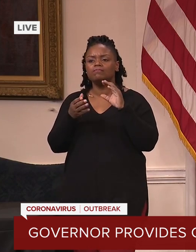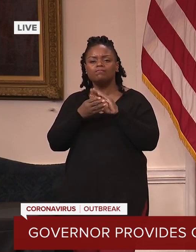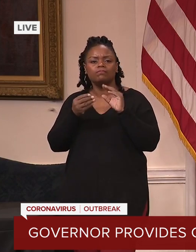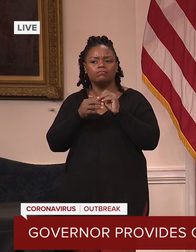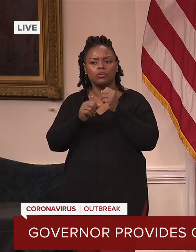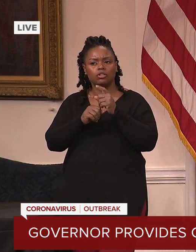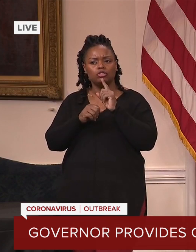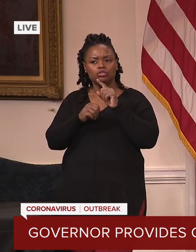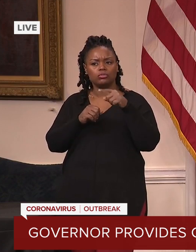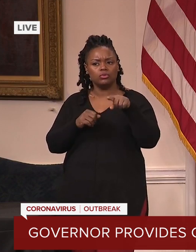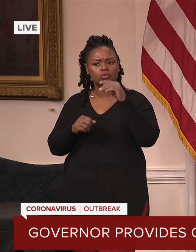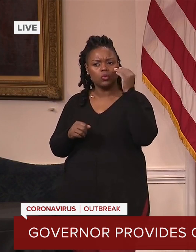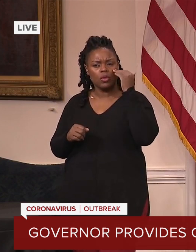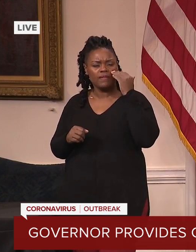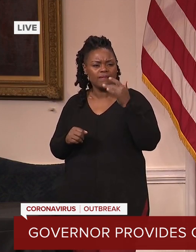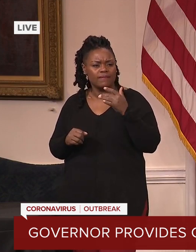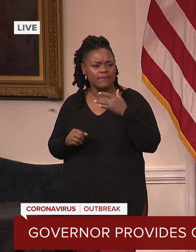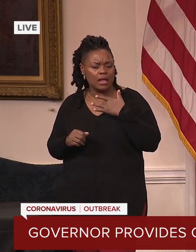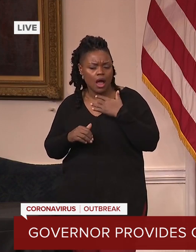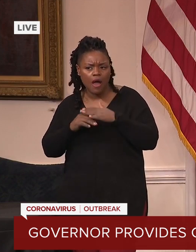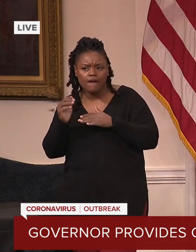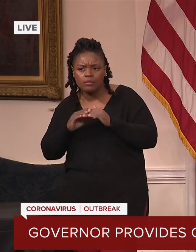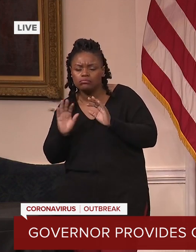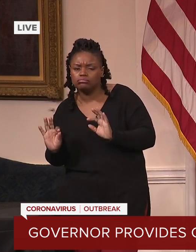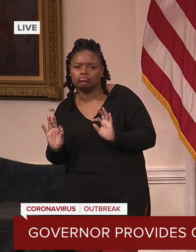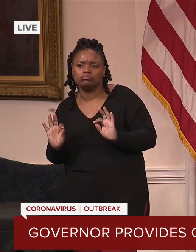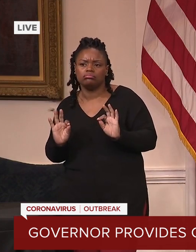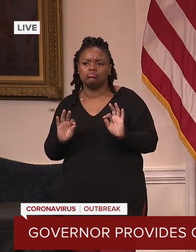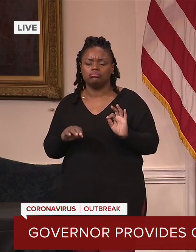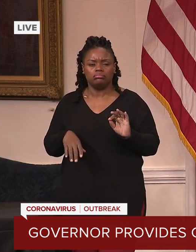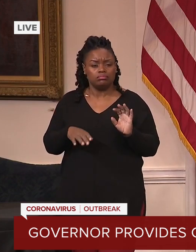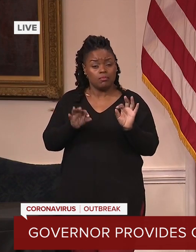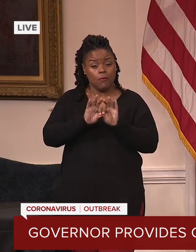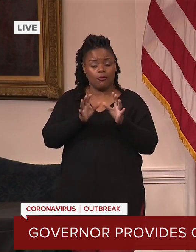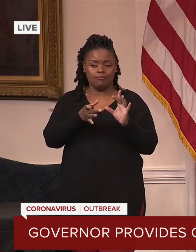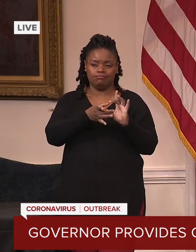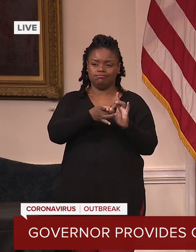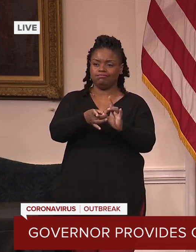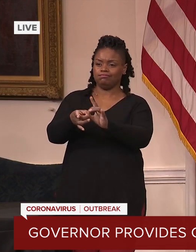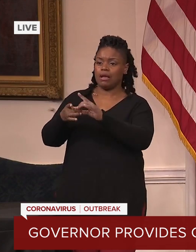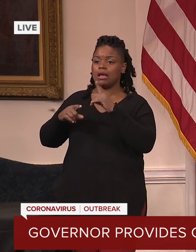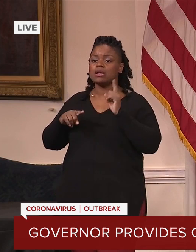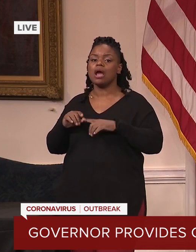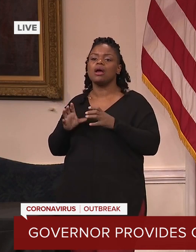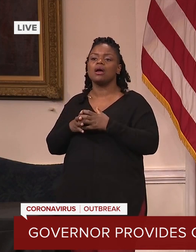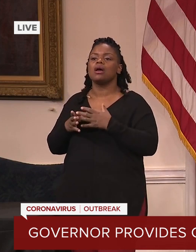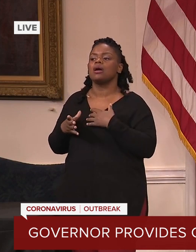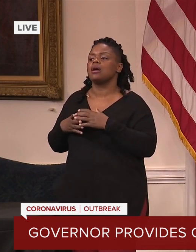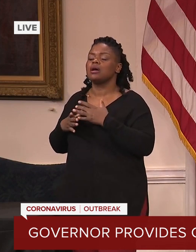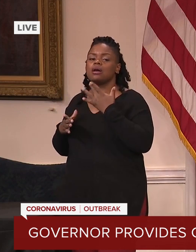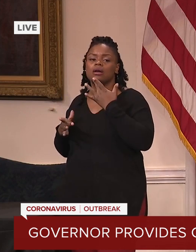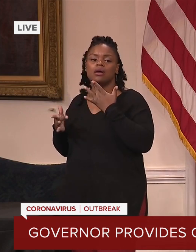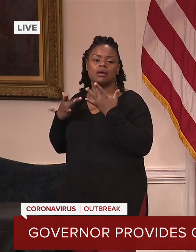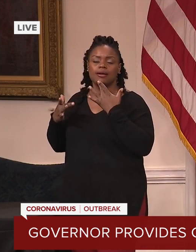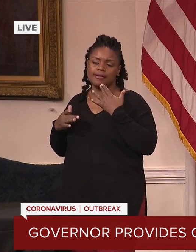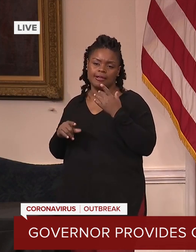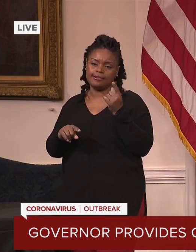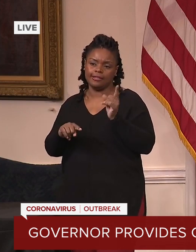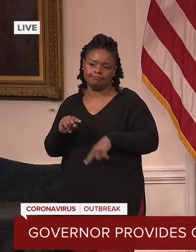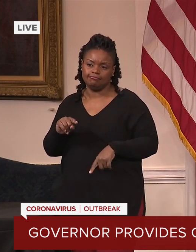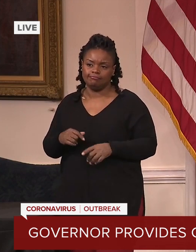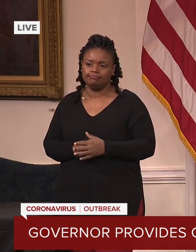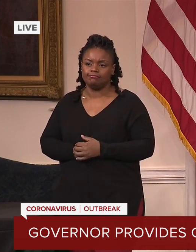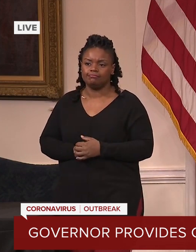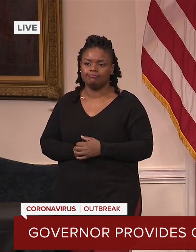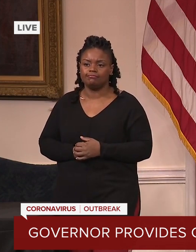us and our providers that this has to be an all-hands-on-deck effort. And so thank you all for all of the work